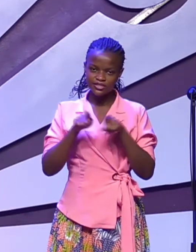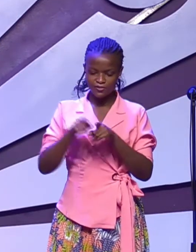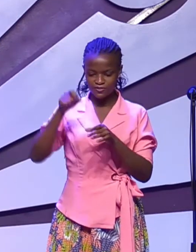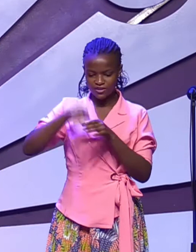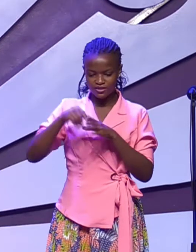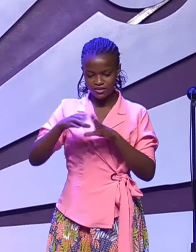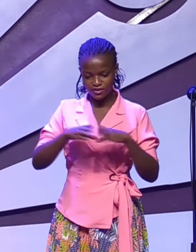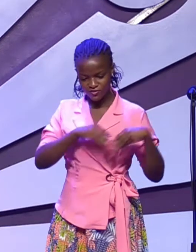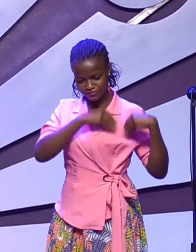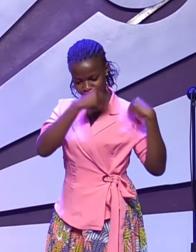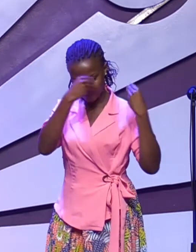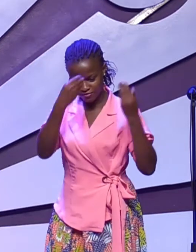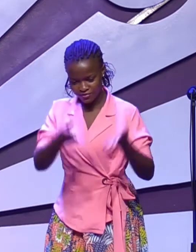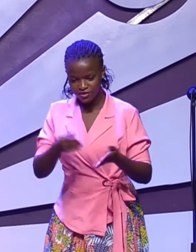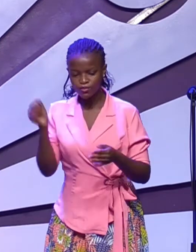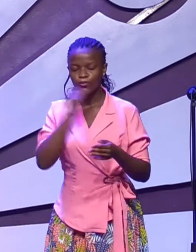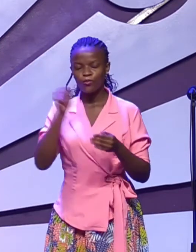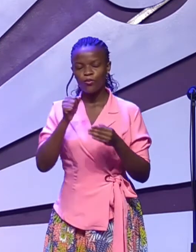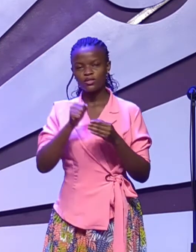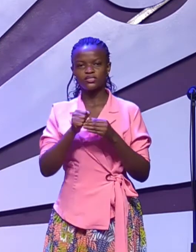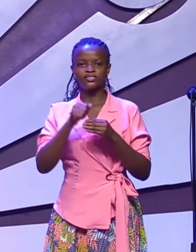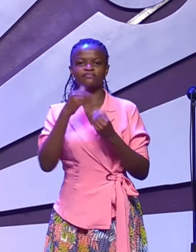come upon his grandson. It's beautiful.